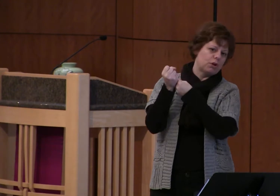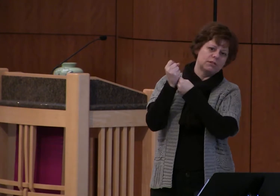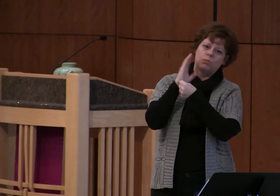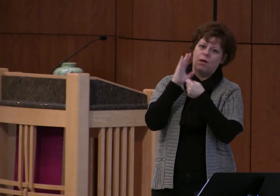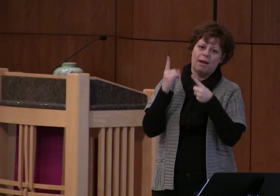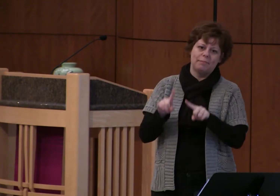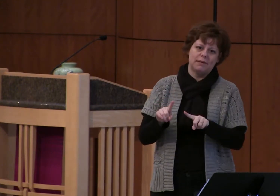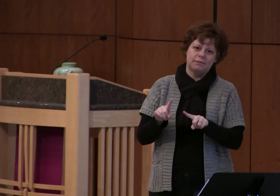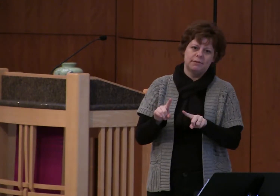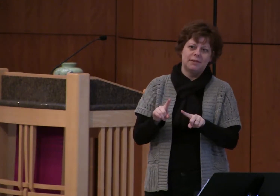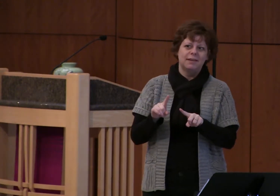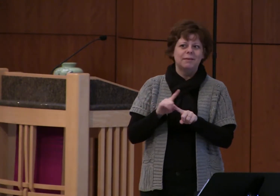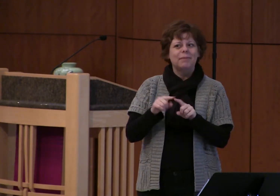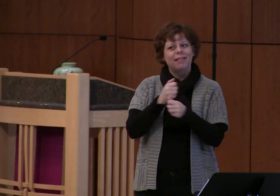but love is messy like that